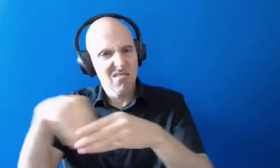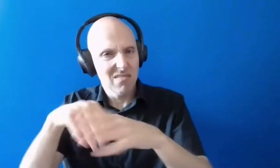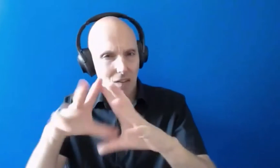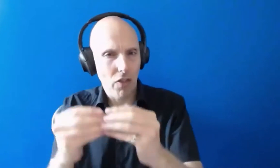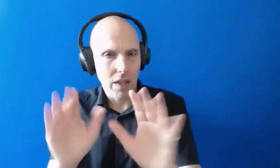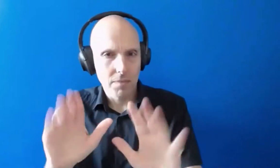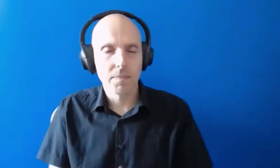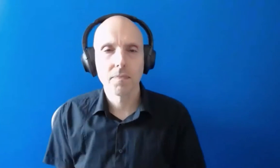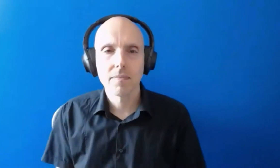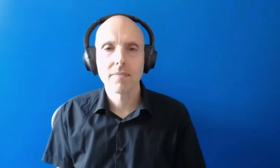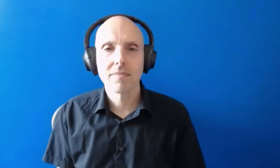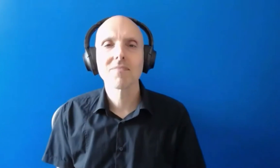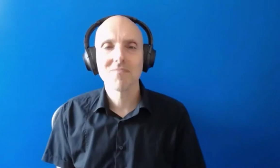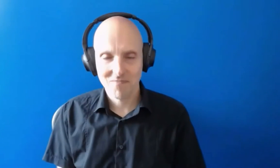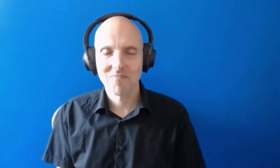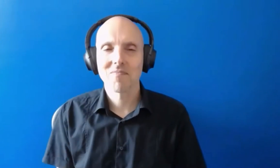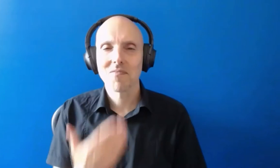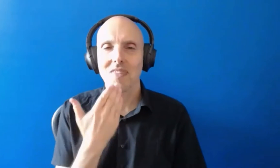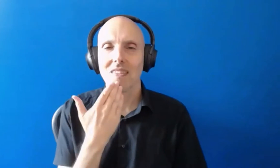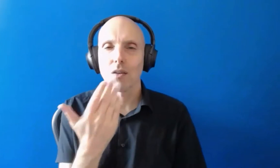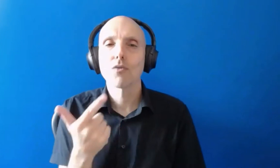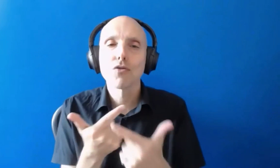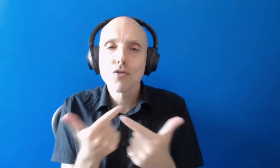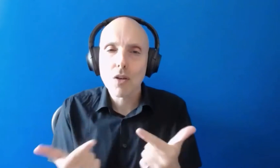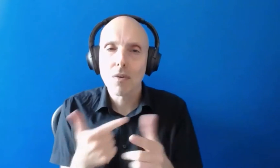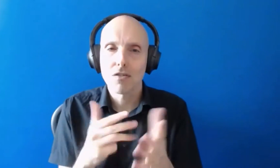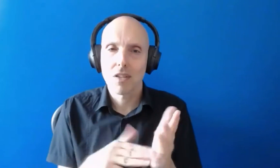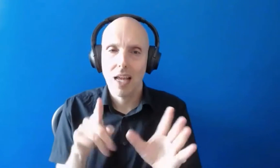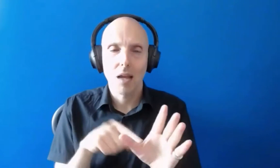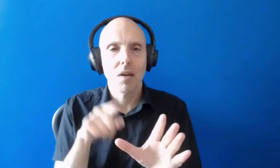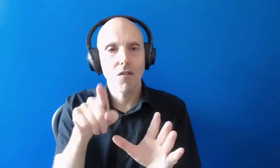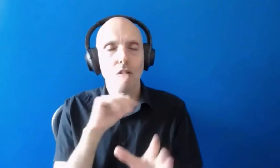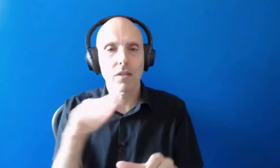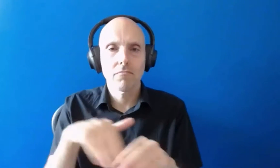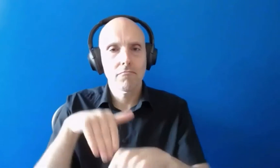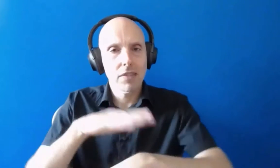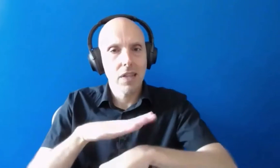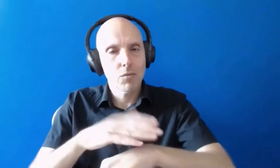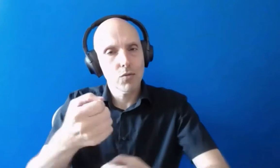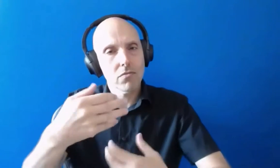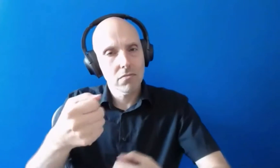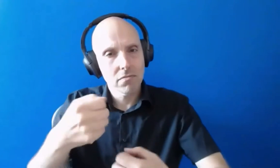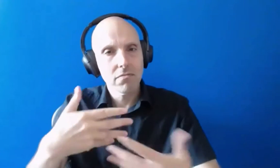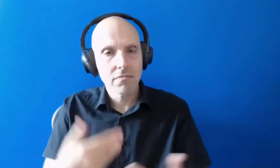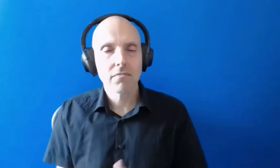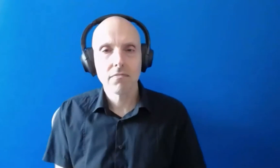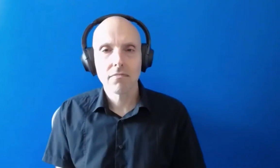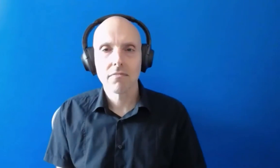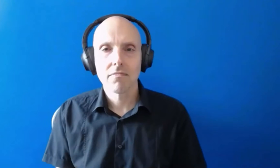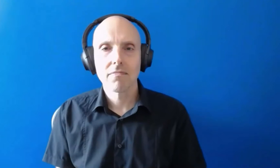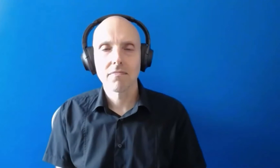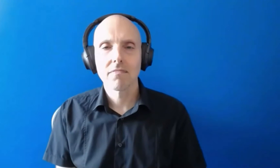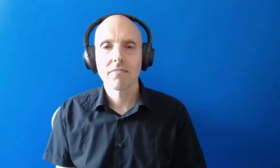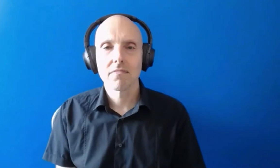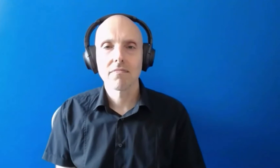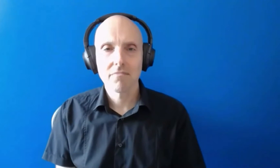okay great thank you so much um amy for taking the time i'm just starting my video thank